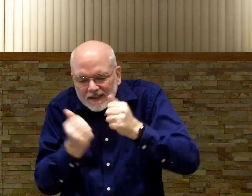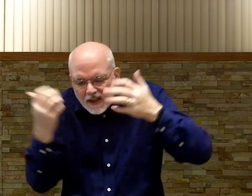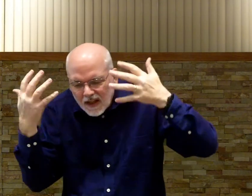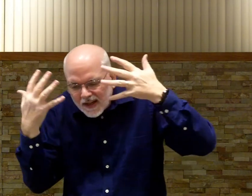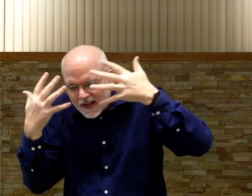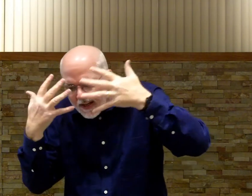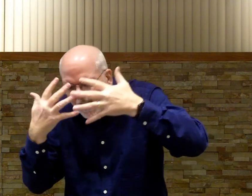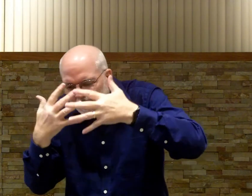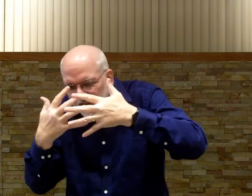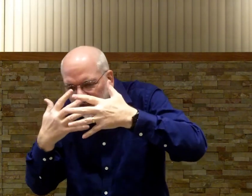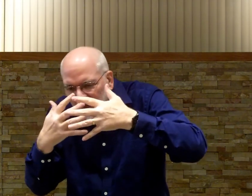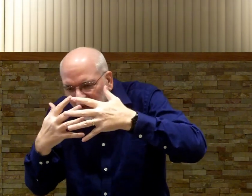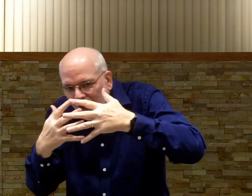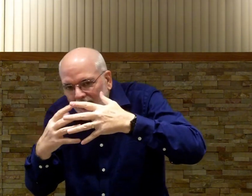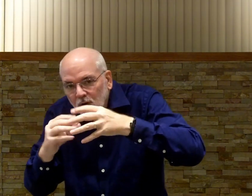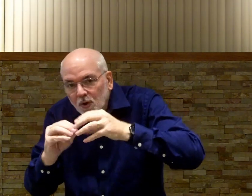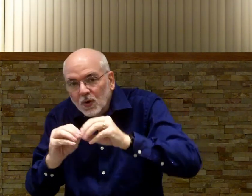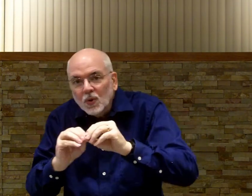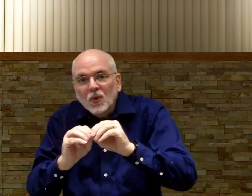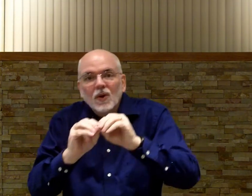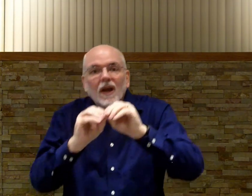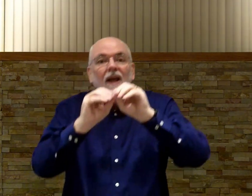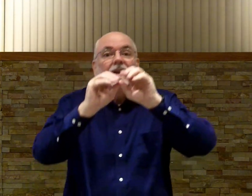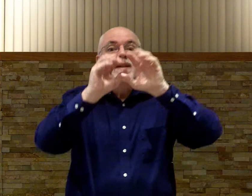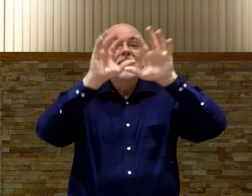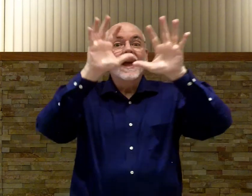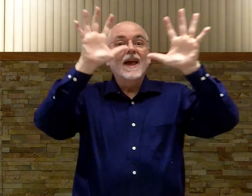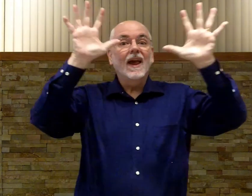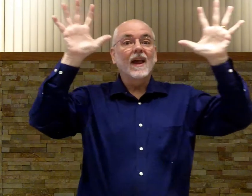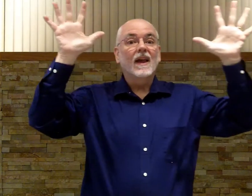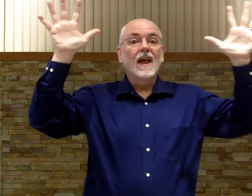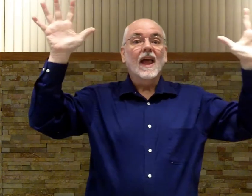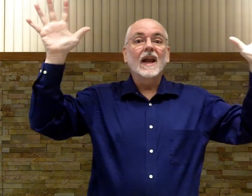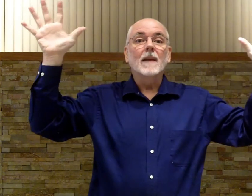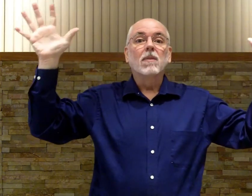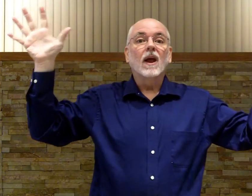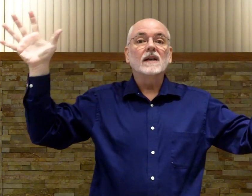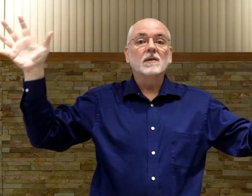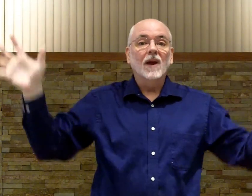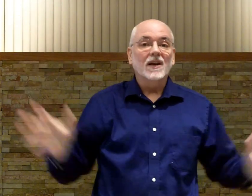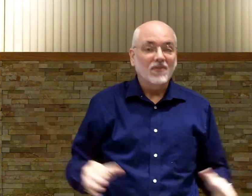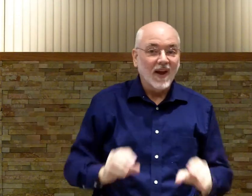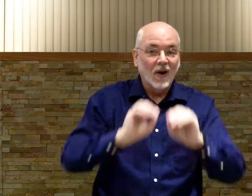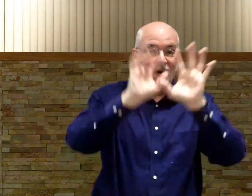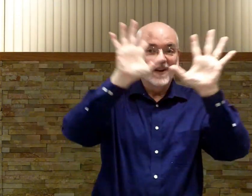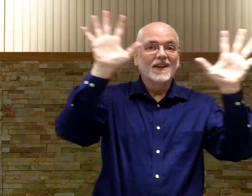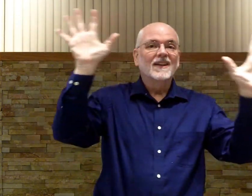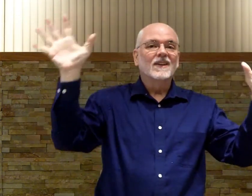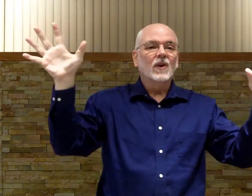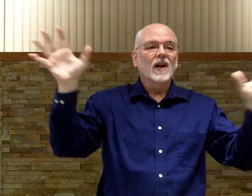night to day. And I blossom like a flower when I